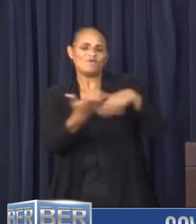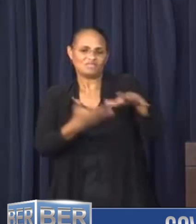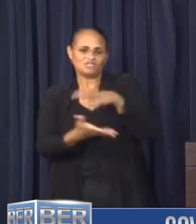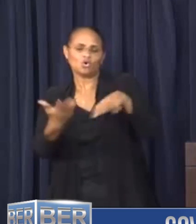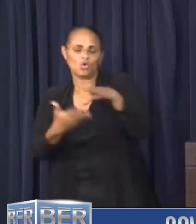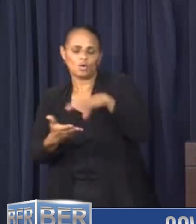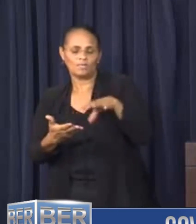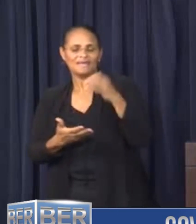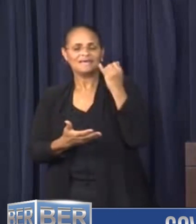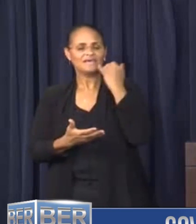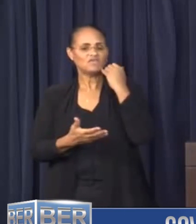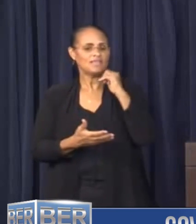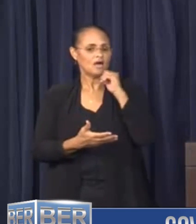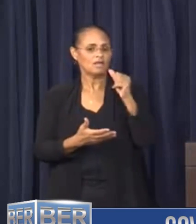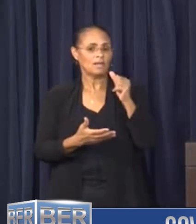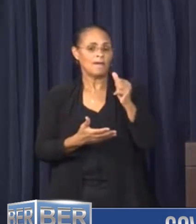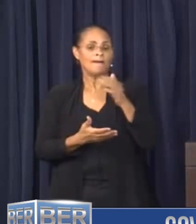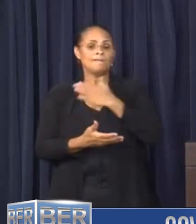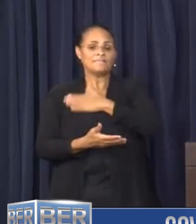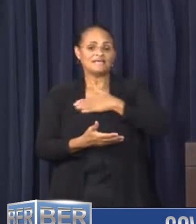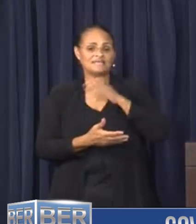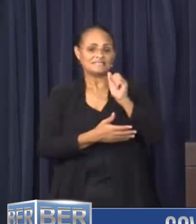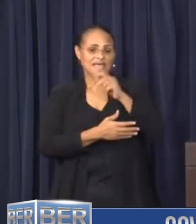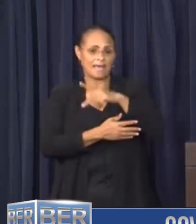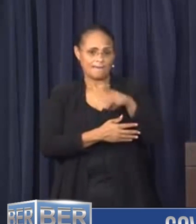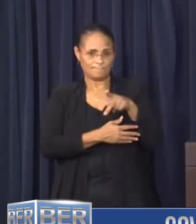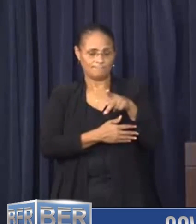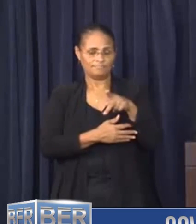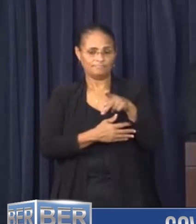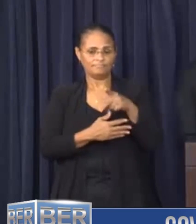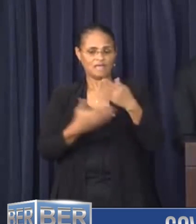please download the Tree Frog application. Thank you.